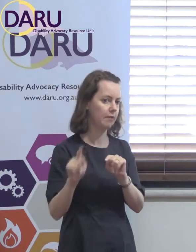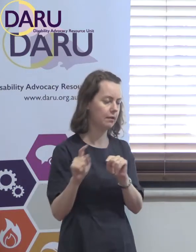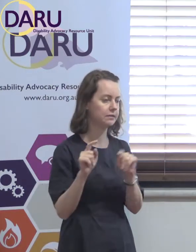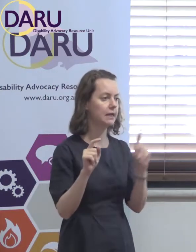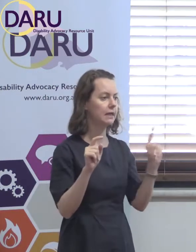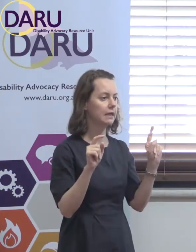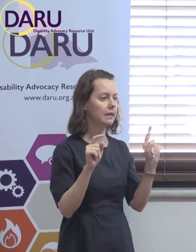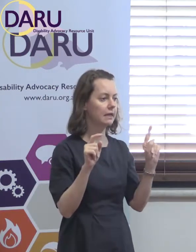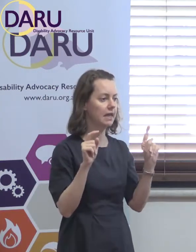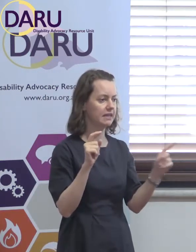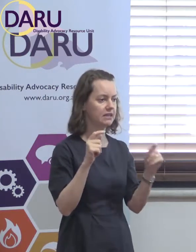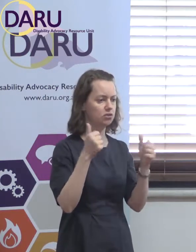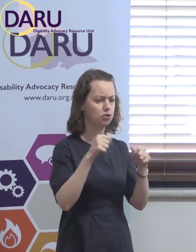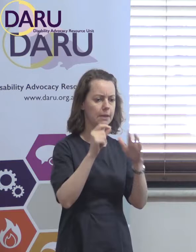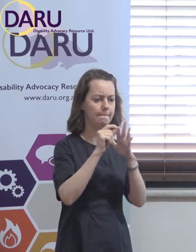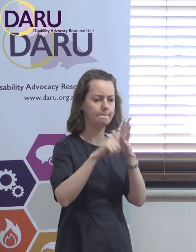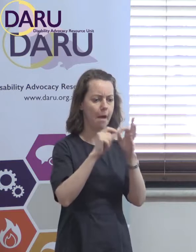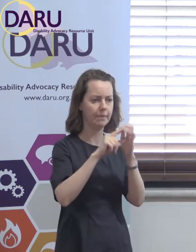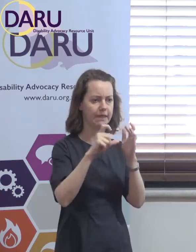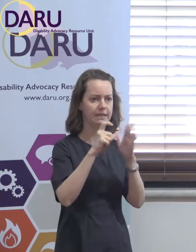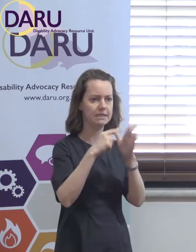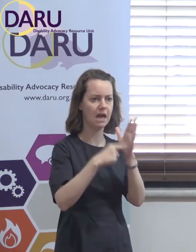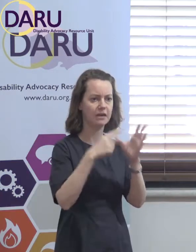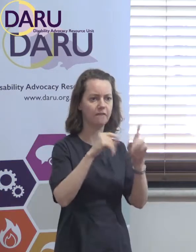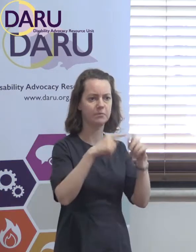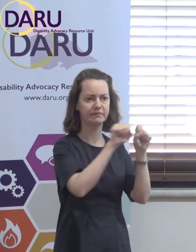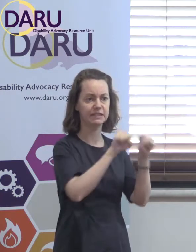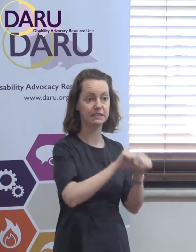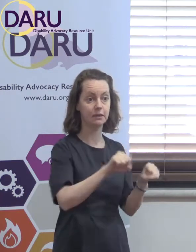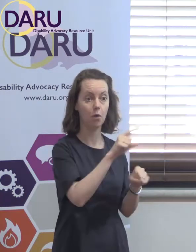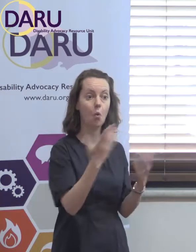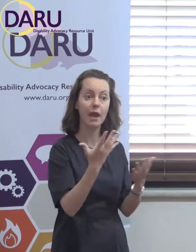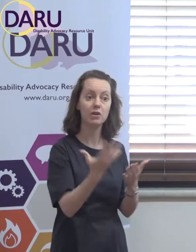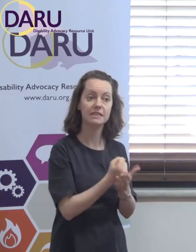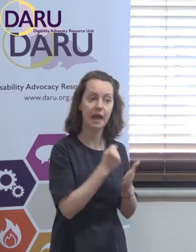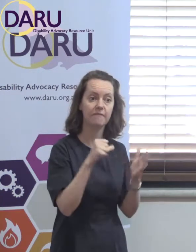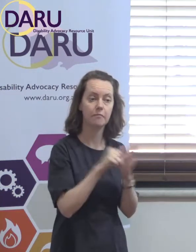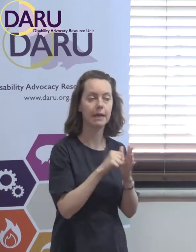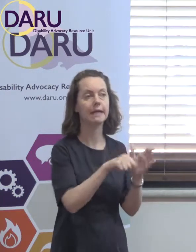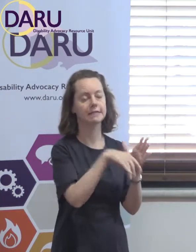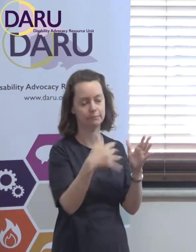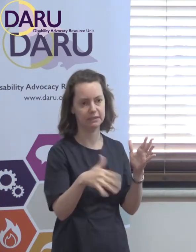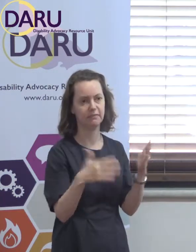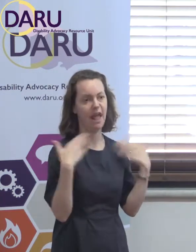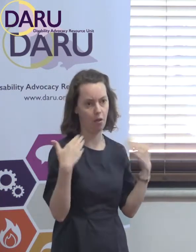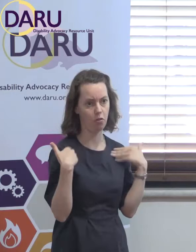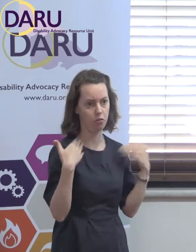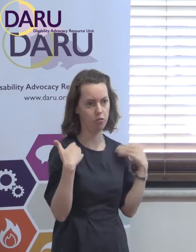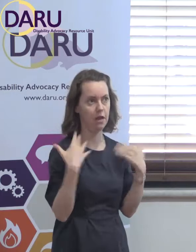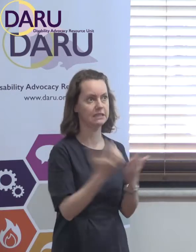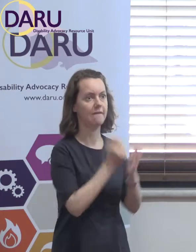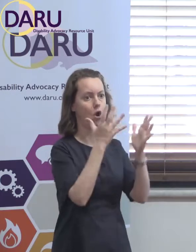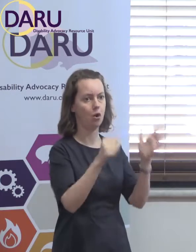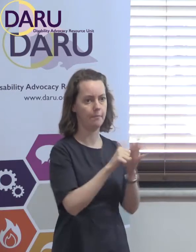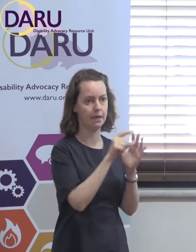systems. And, of course, the systems where you save the most money are the more expensive systems. So, the health system and the justice